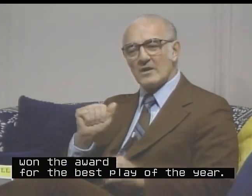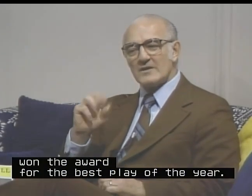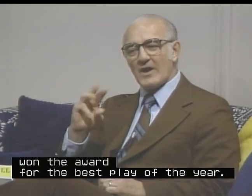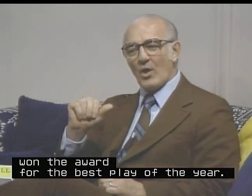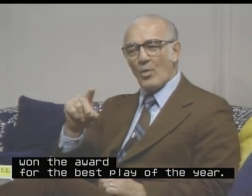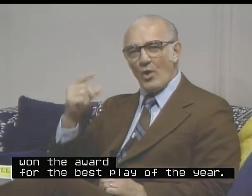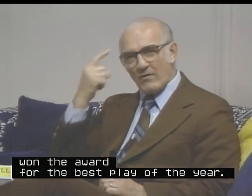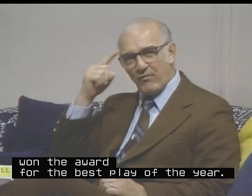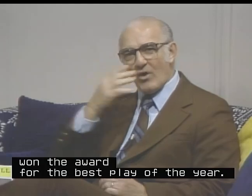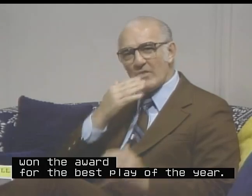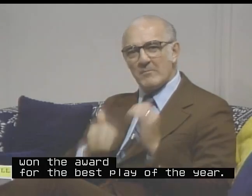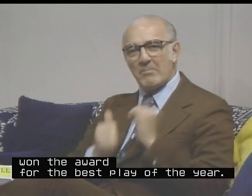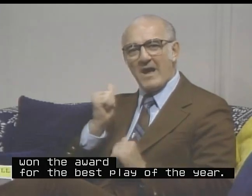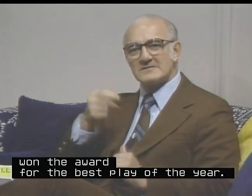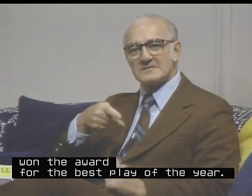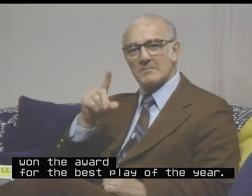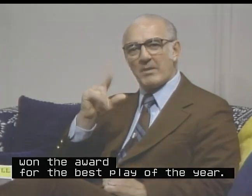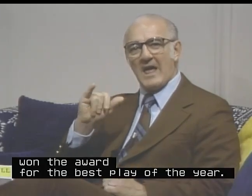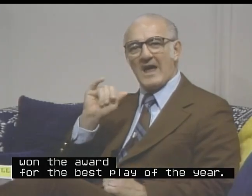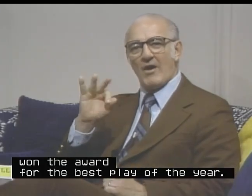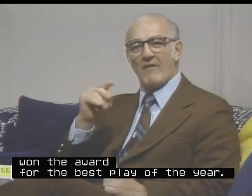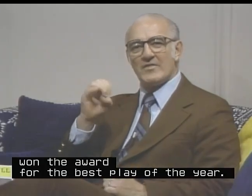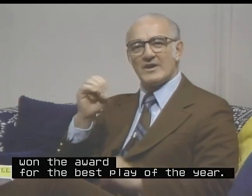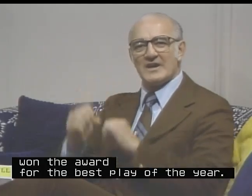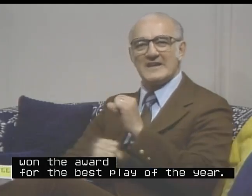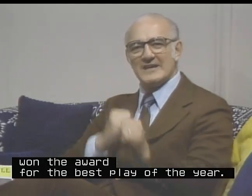the award for the Best Play of the Year.